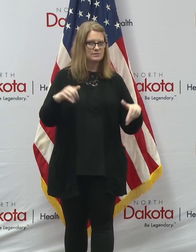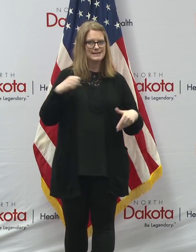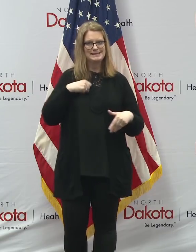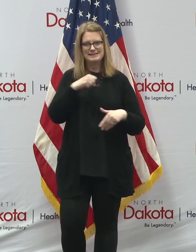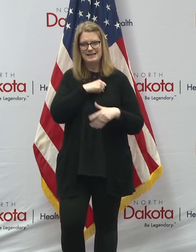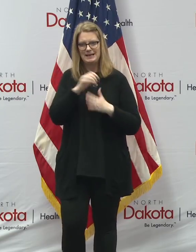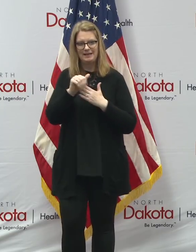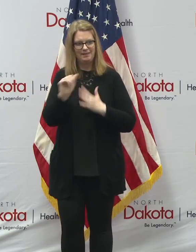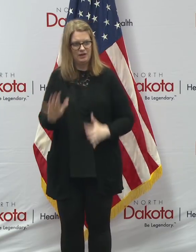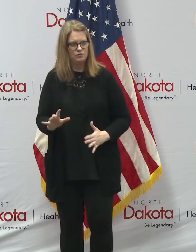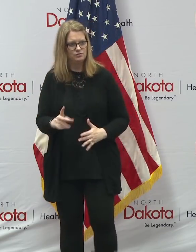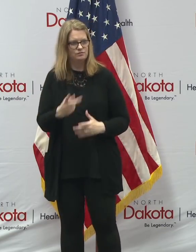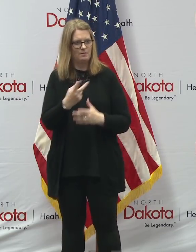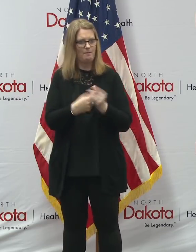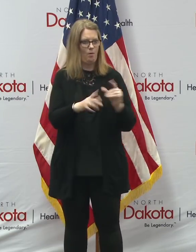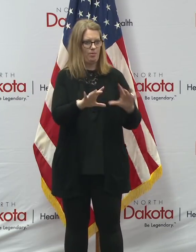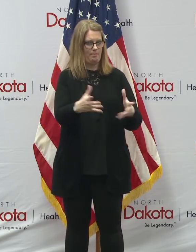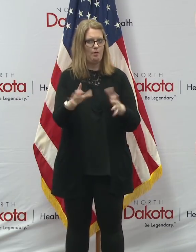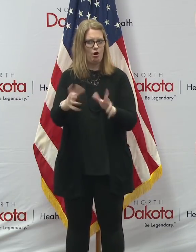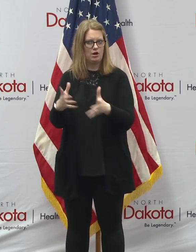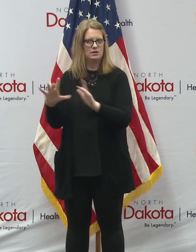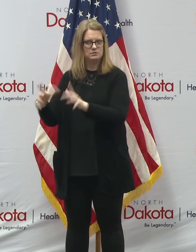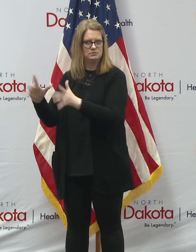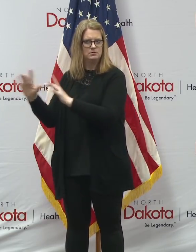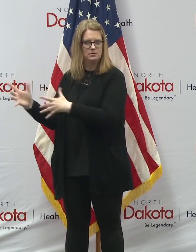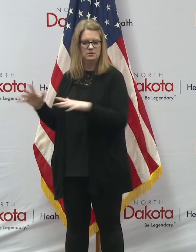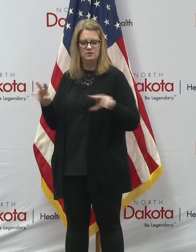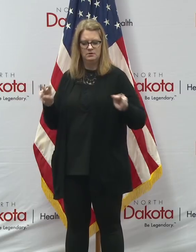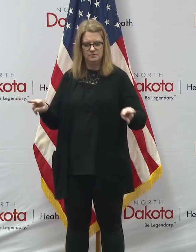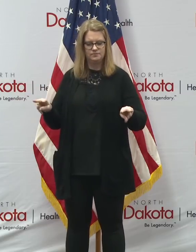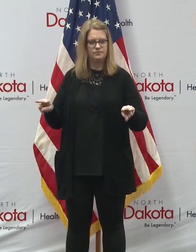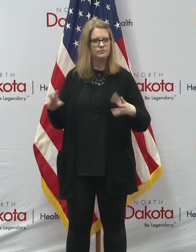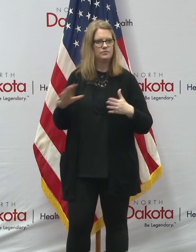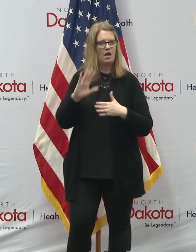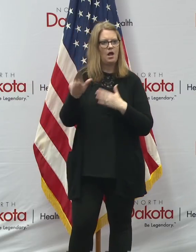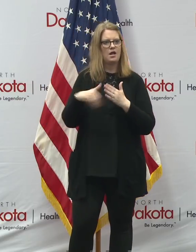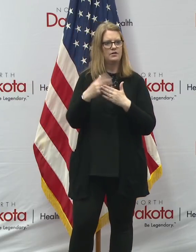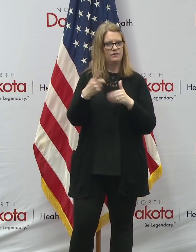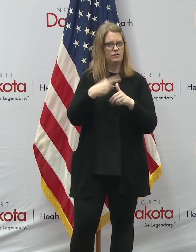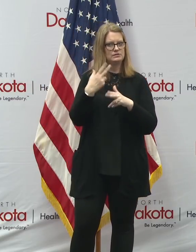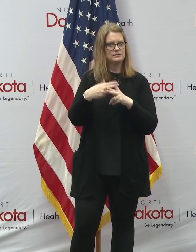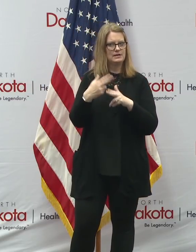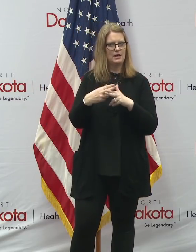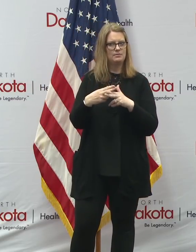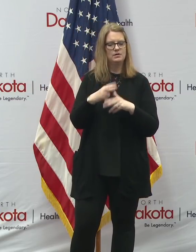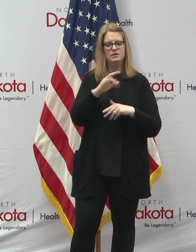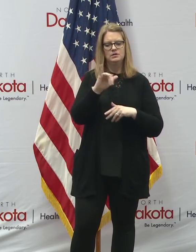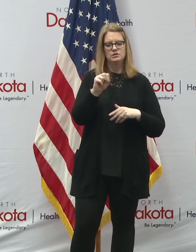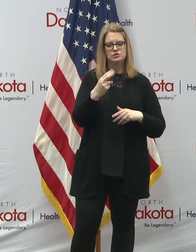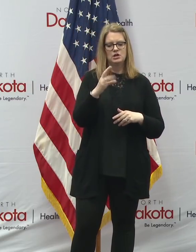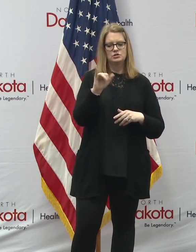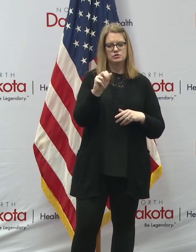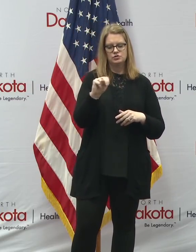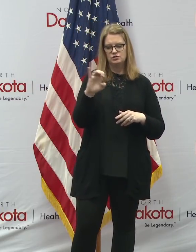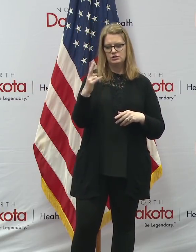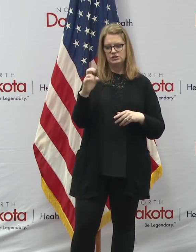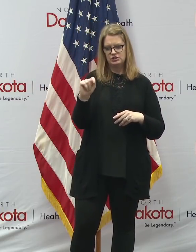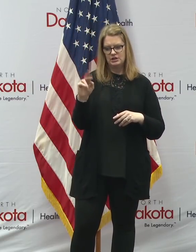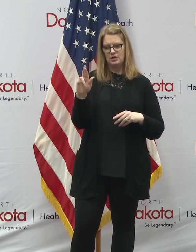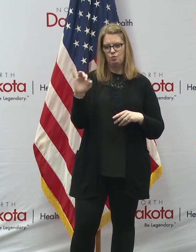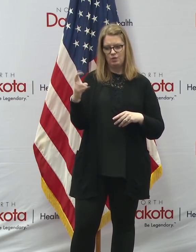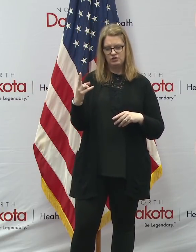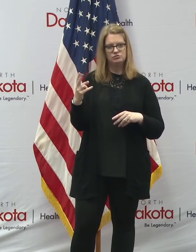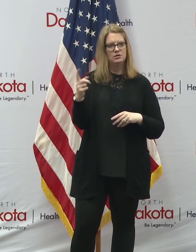leaders from both parties. So as in North Dakota, we're all on a first name basis. So Josh and Joan and Chet and Rich.